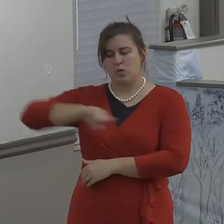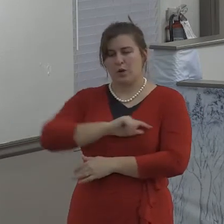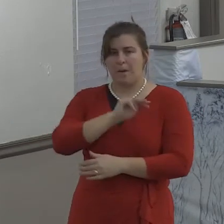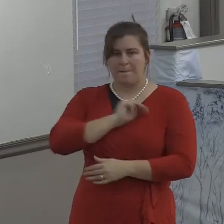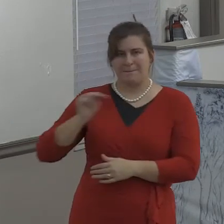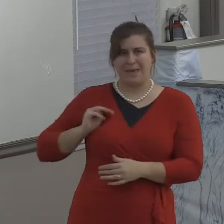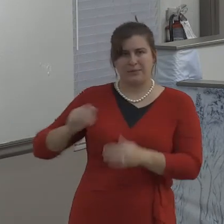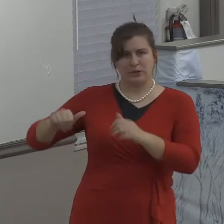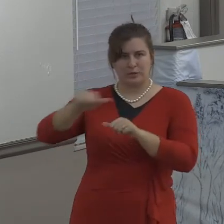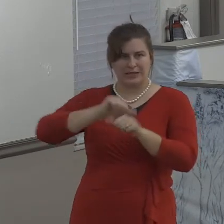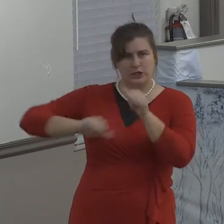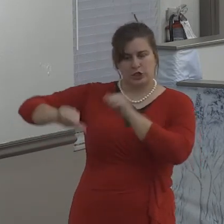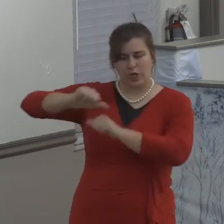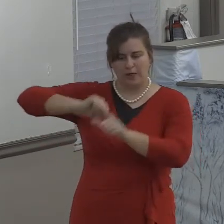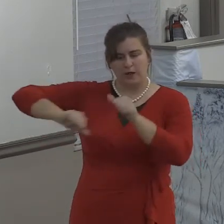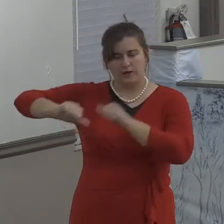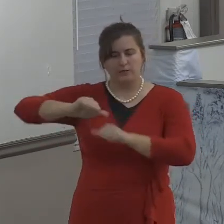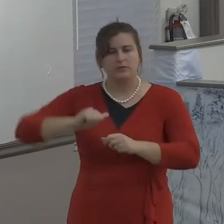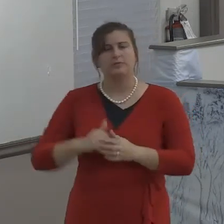resolve arguments